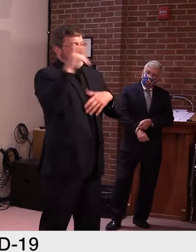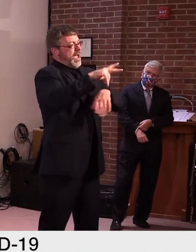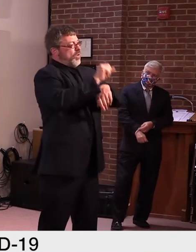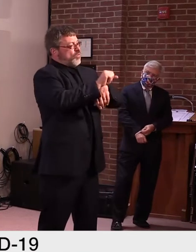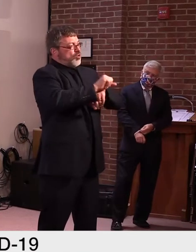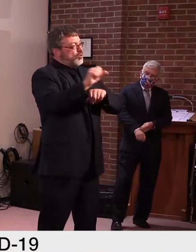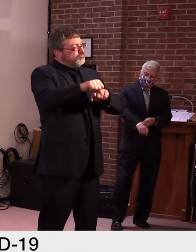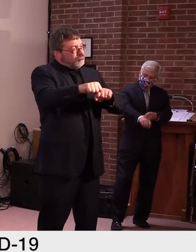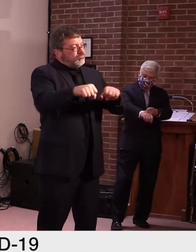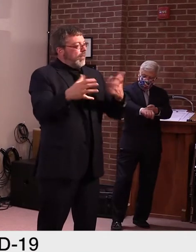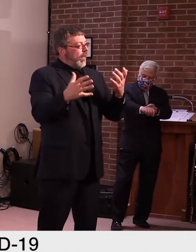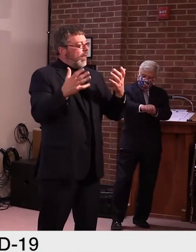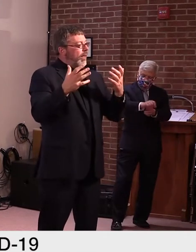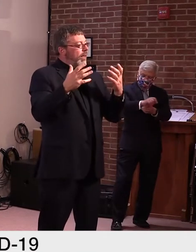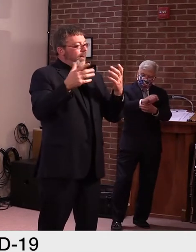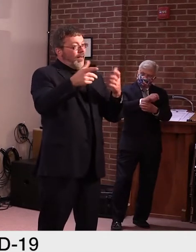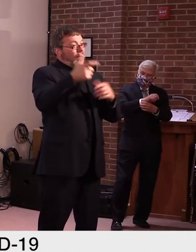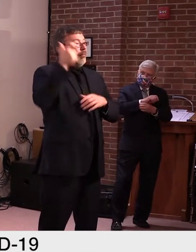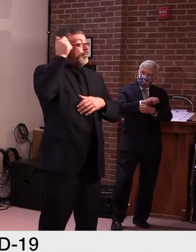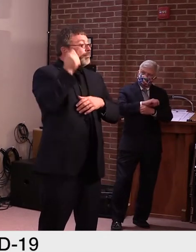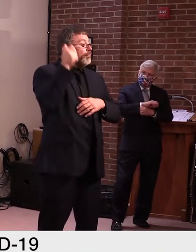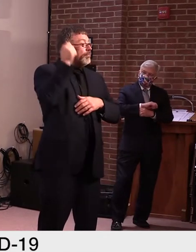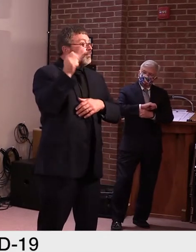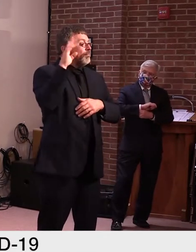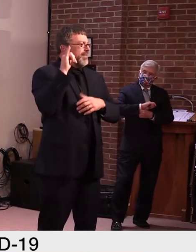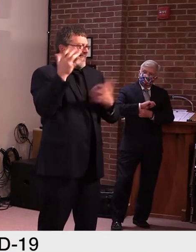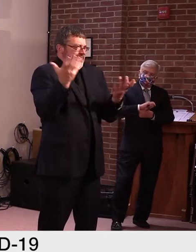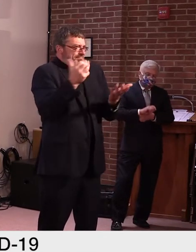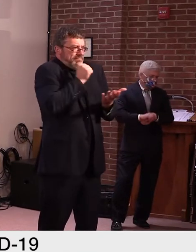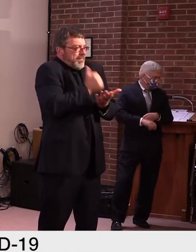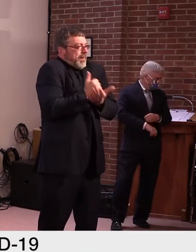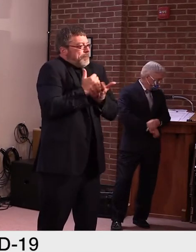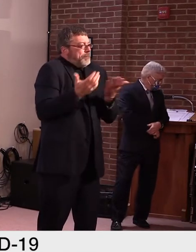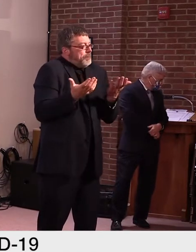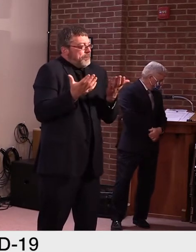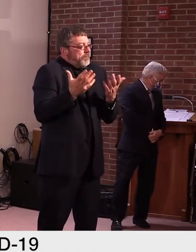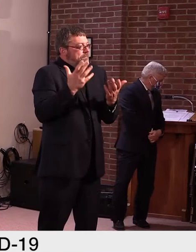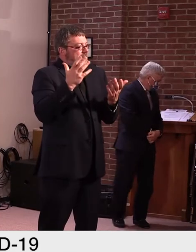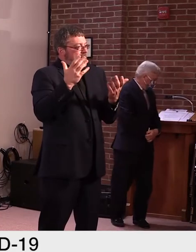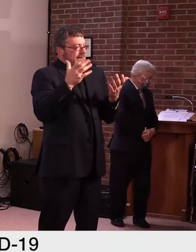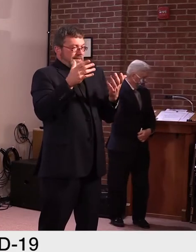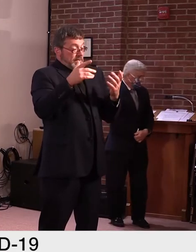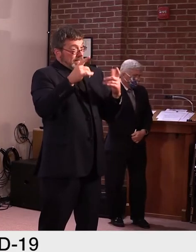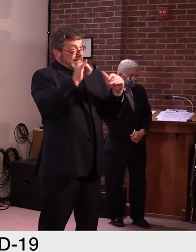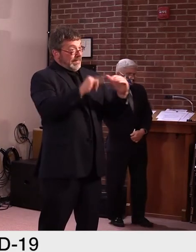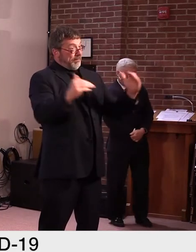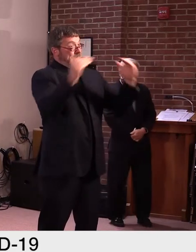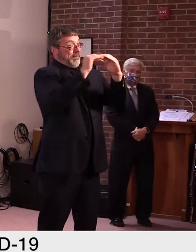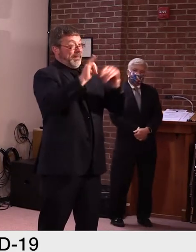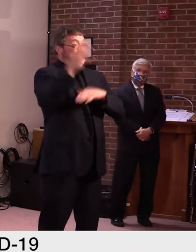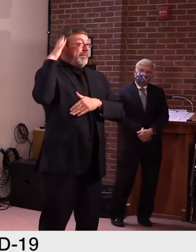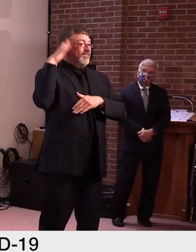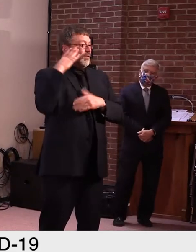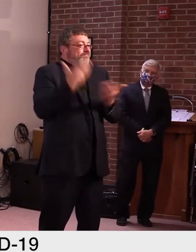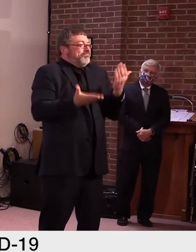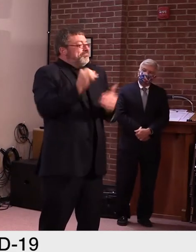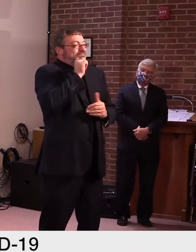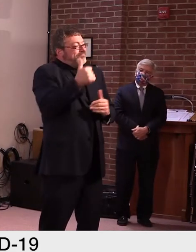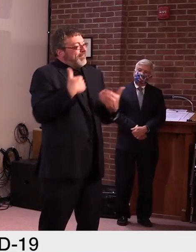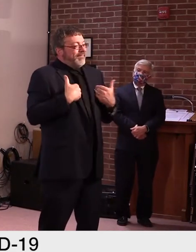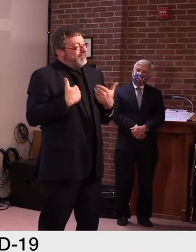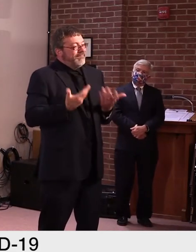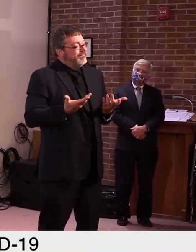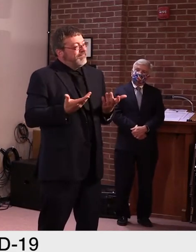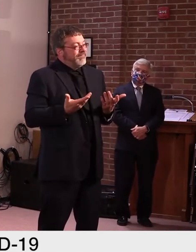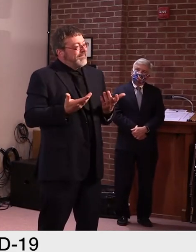from unemployment, uh, and, uh, get them back into the, the jobs they even previously held. But the hospitality sector is a, uh,